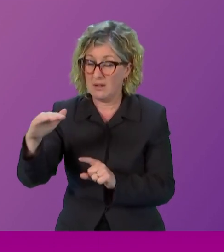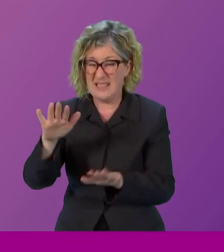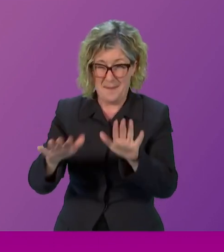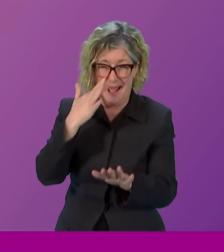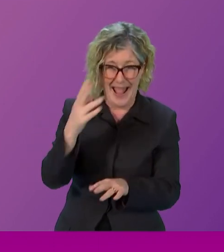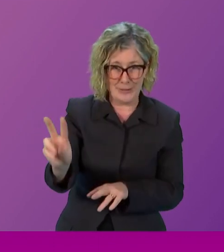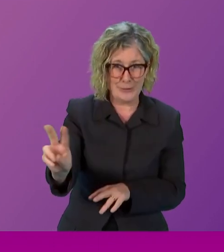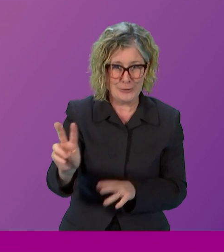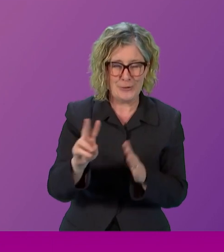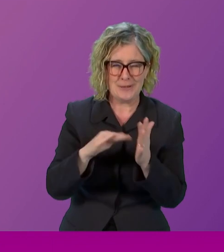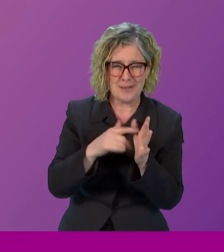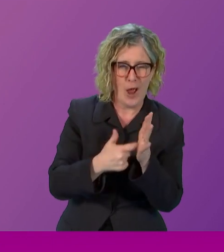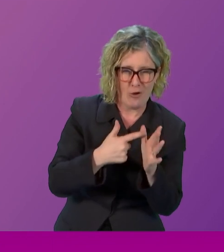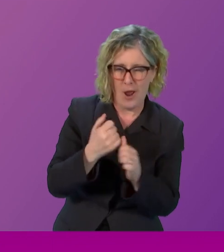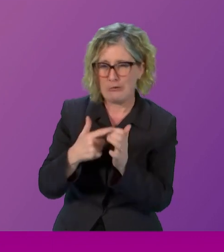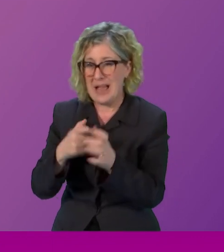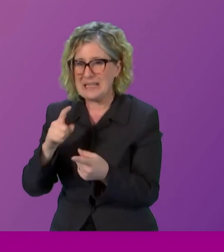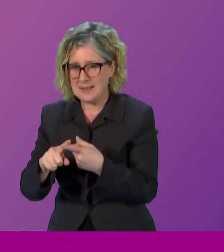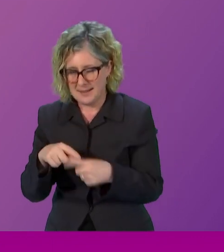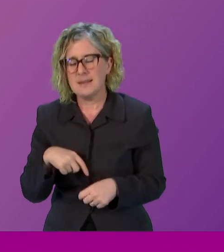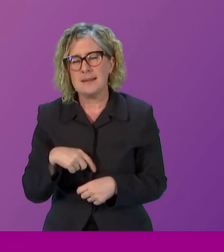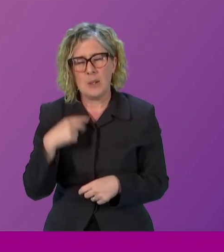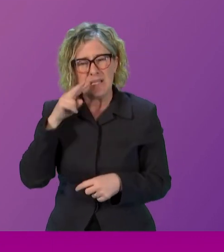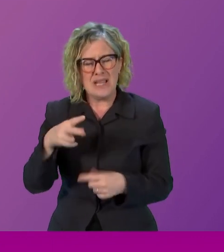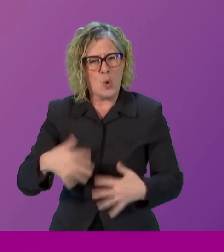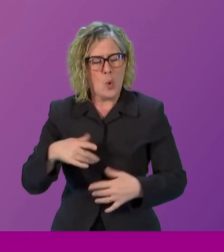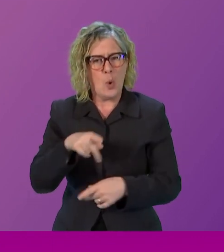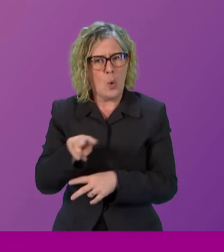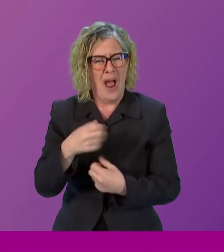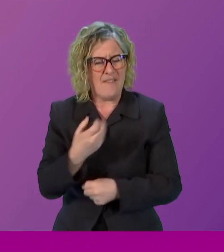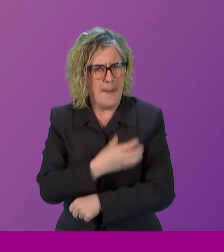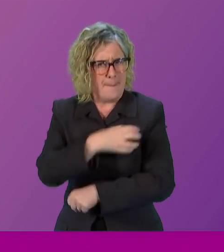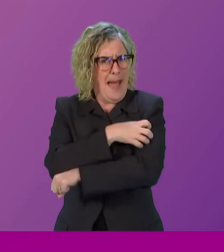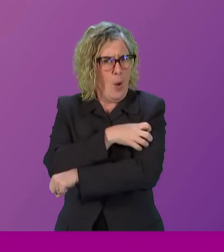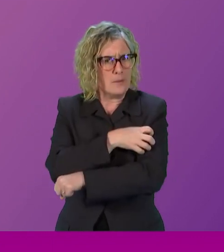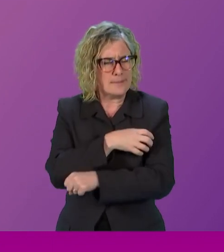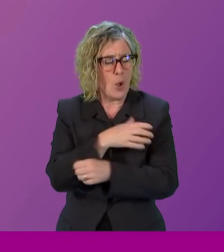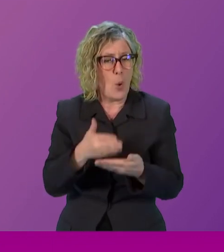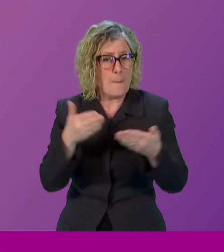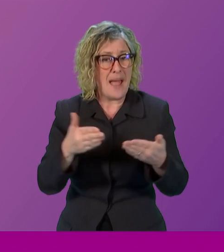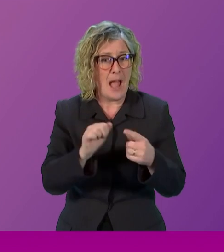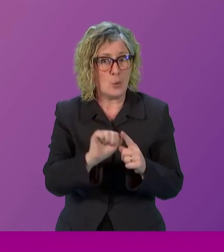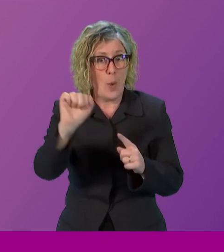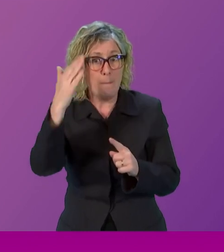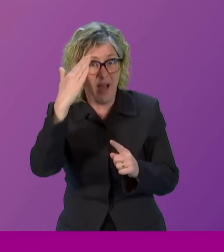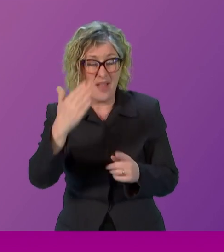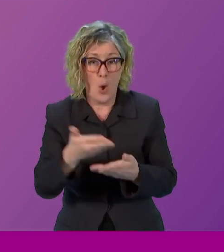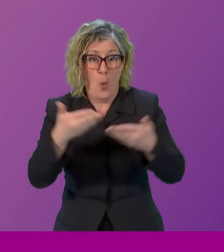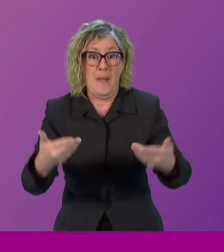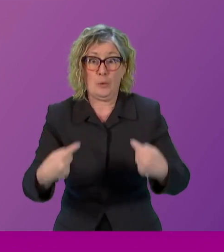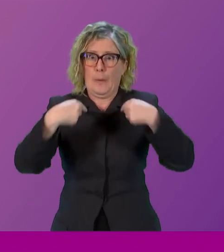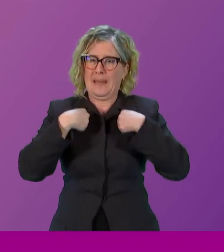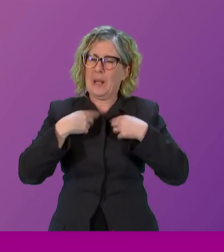empowered they are compared to either their mothers or me. It's that generational shift and what